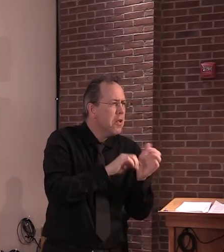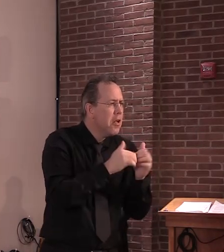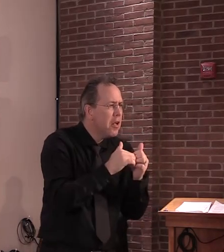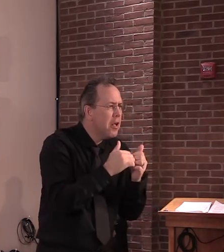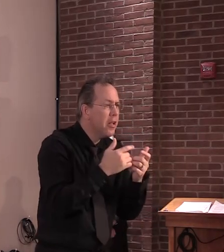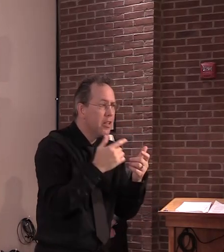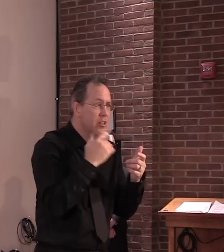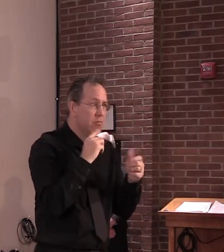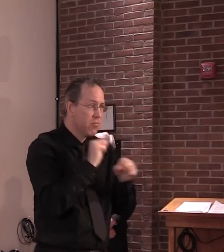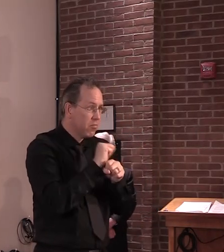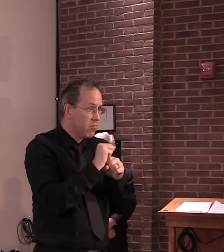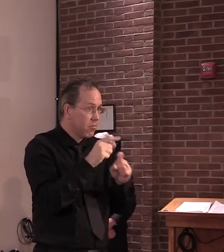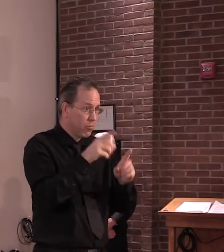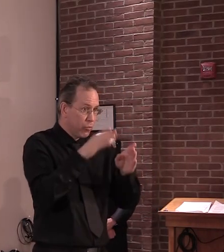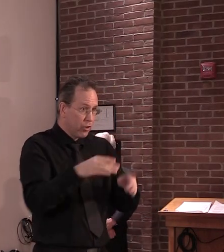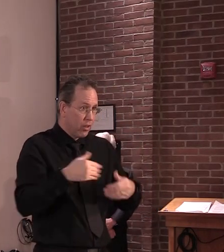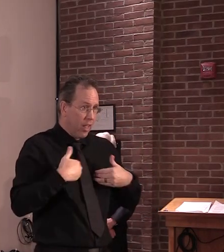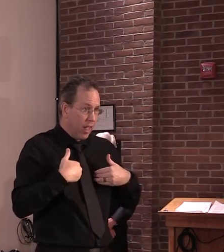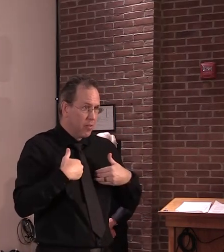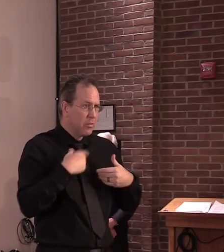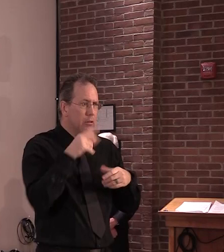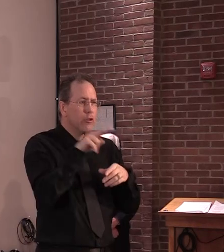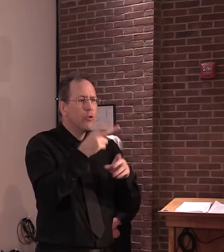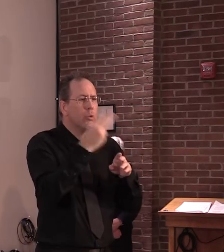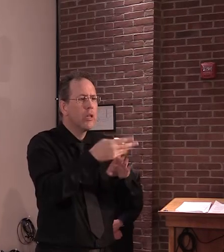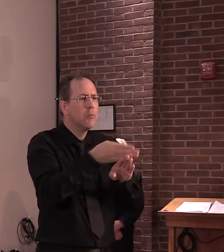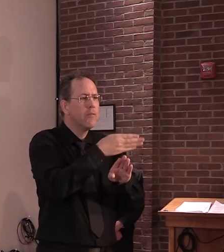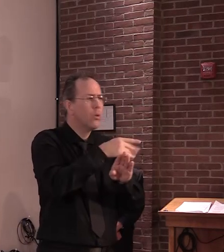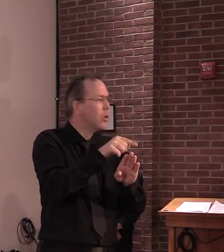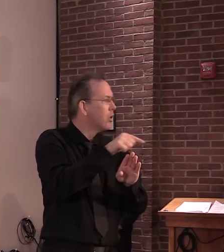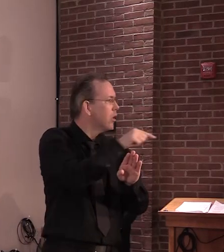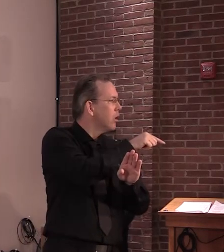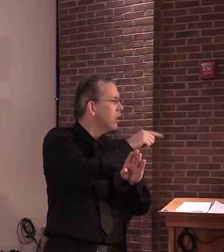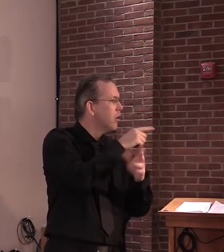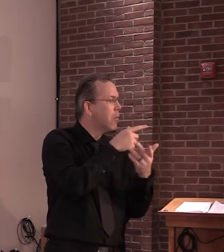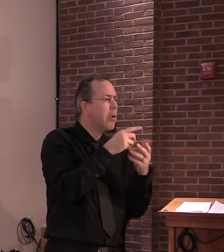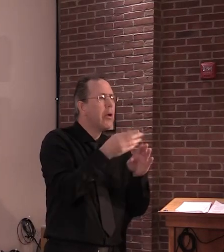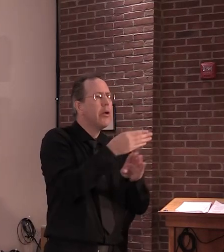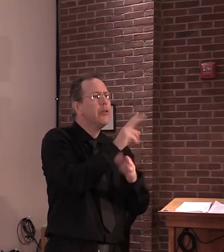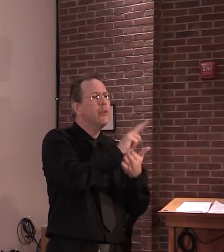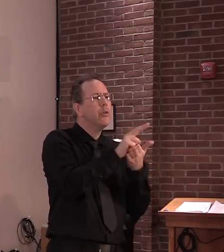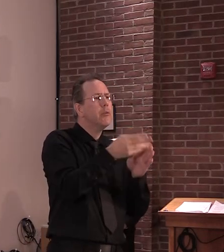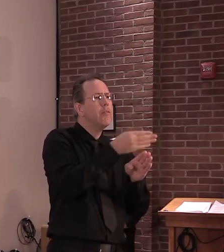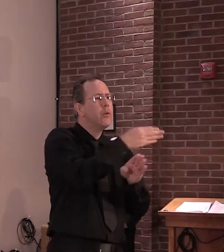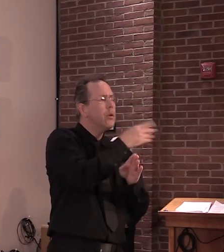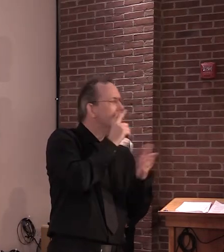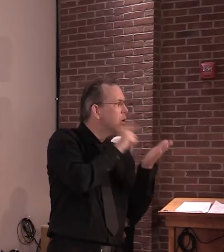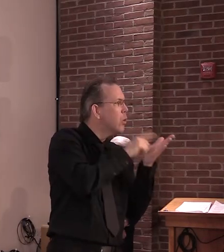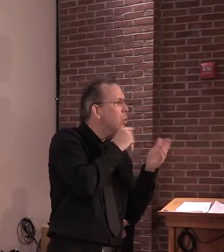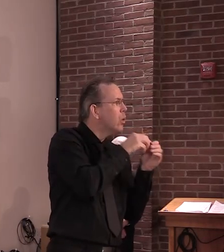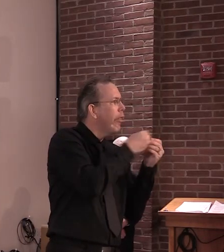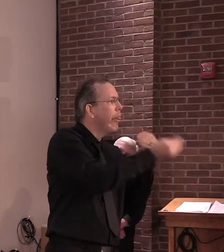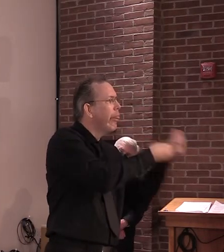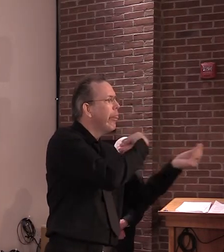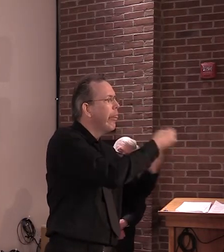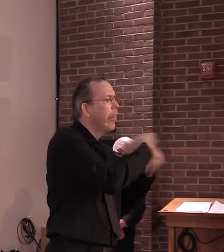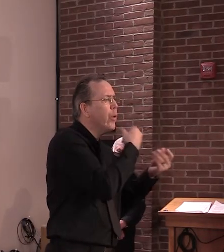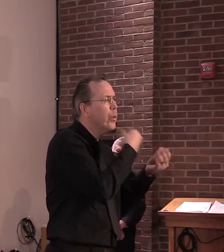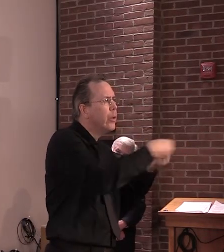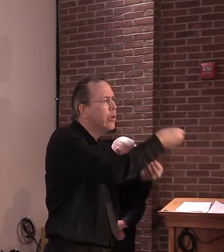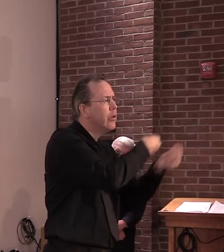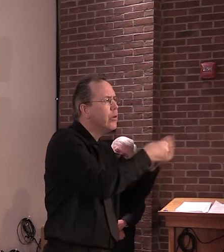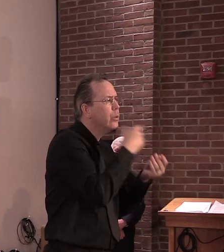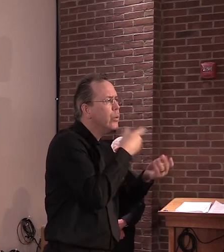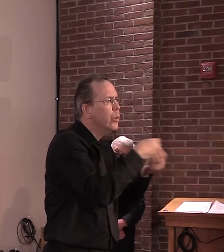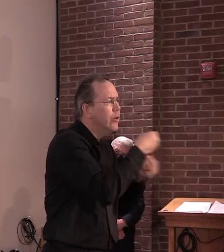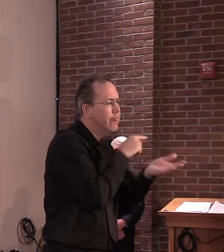looking at the experience 14 days back. We've also learned a lot about when most people will become symptomatic,